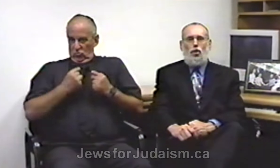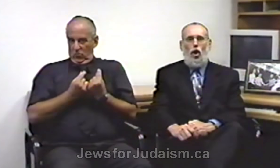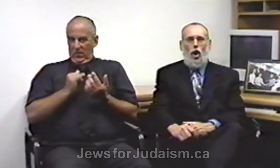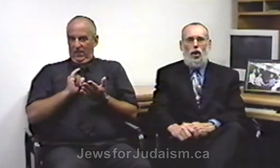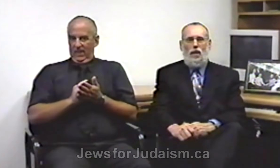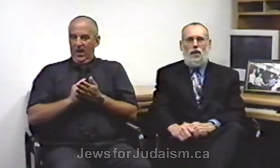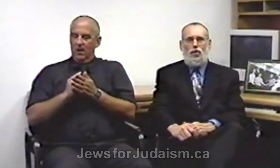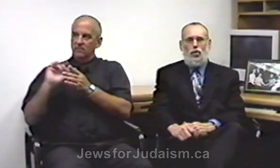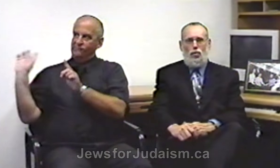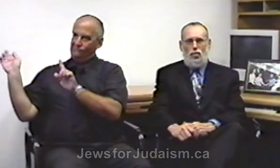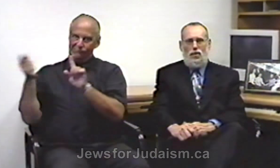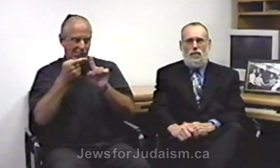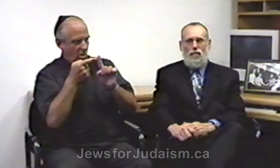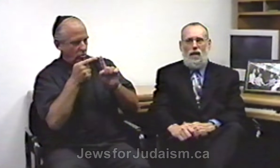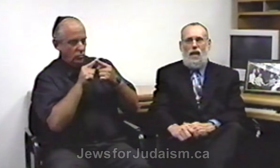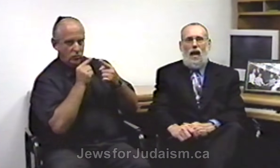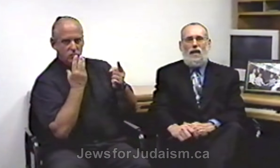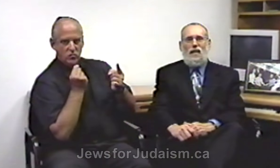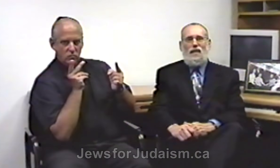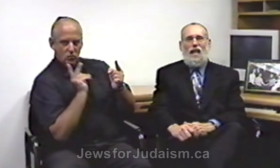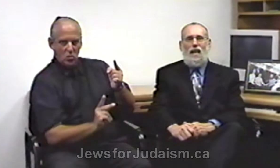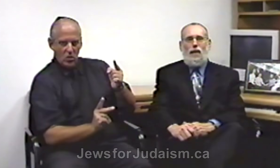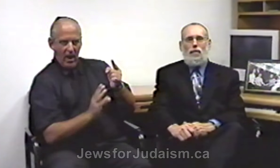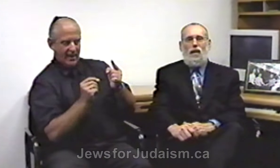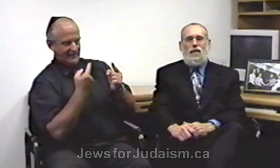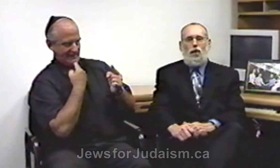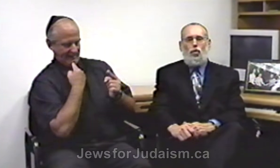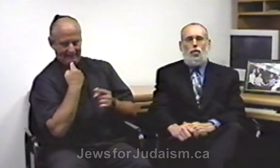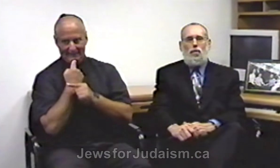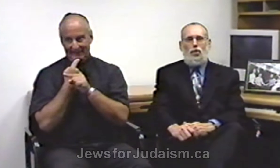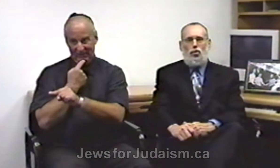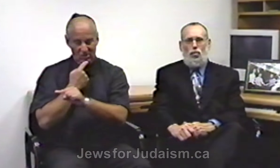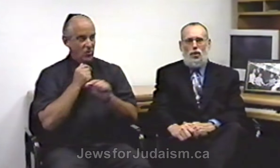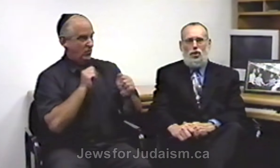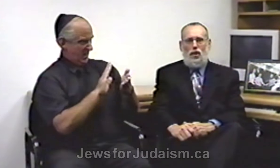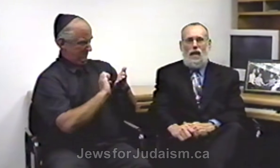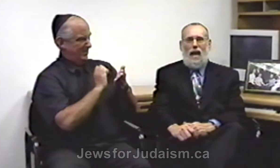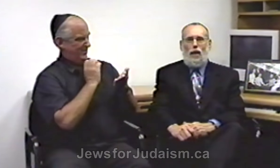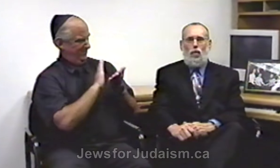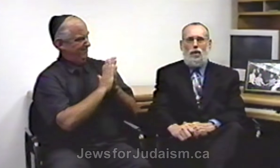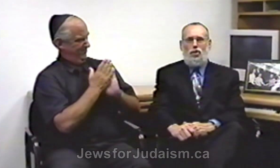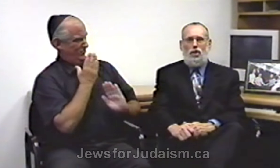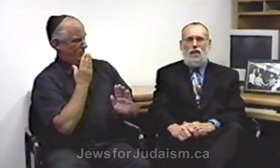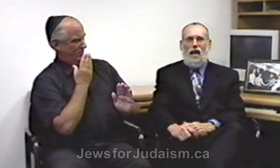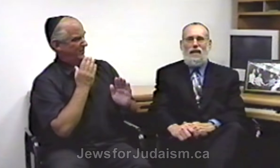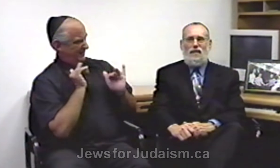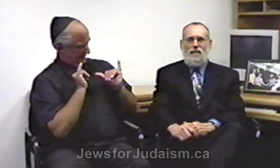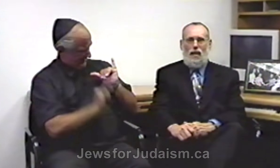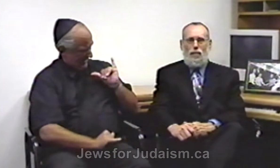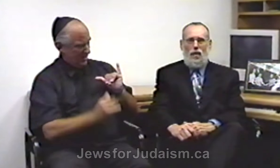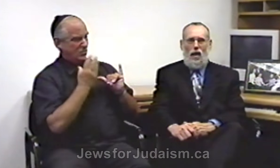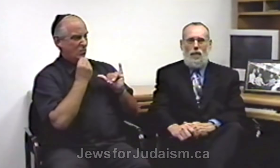targeted Jews and claimed that you could be Jewish and Christian at the same time.